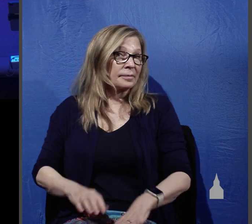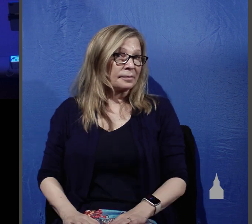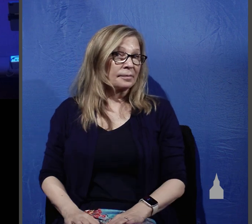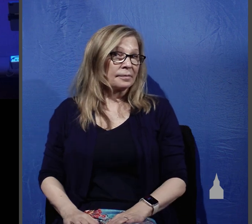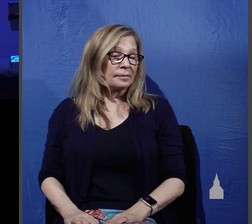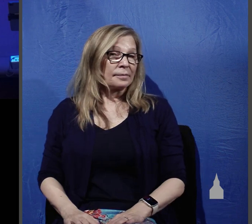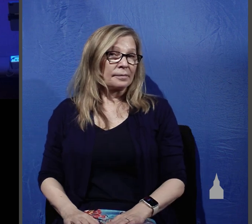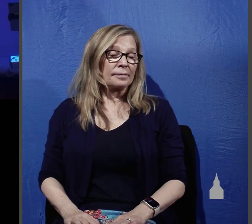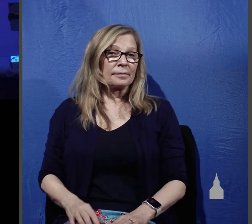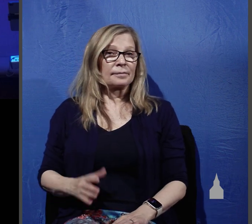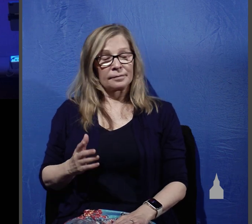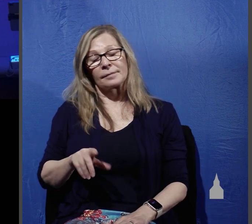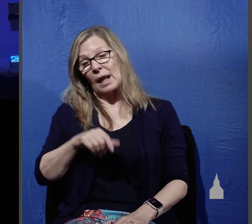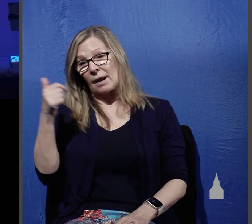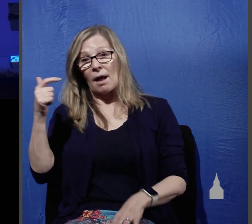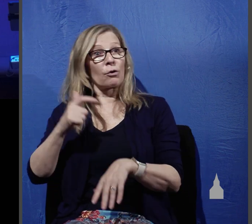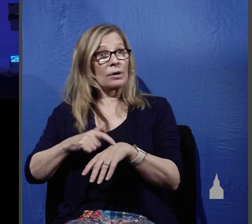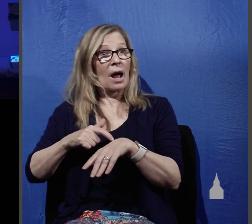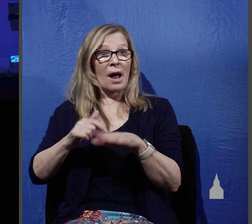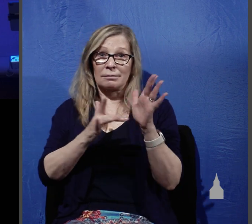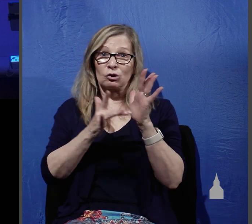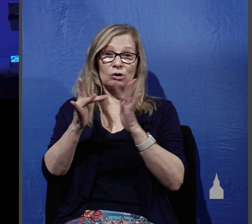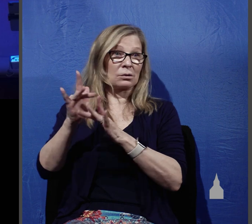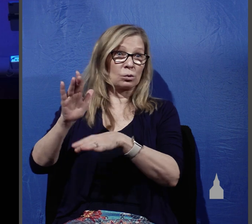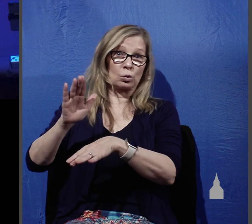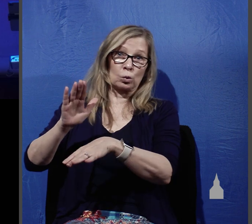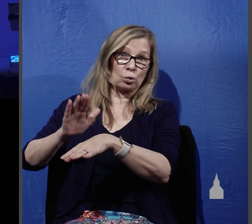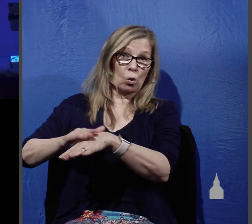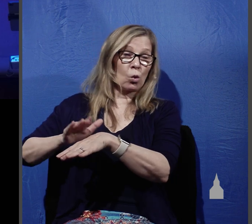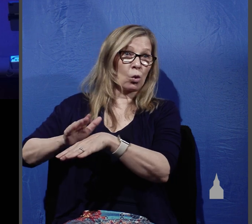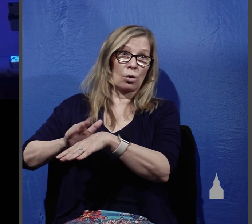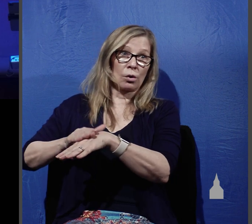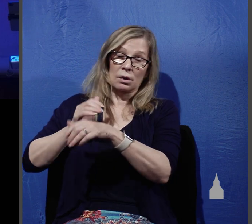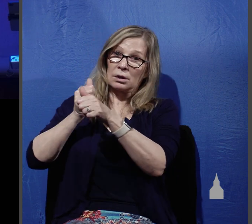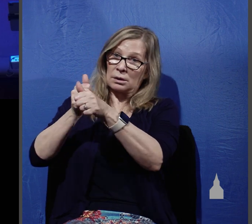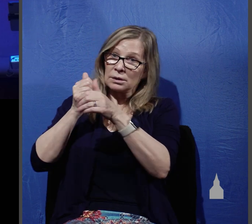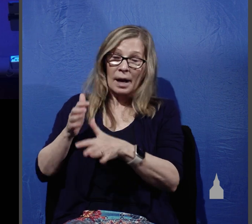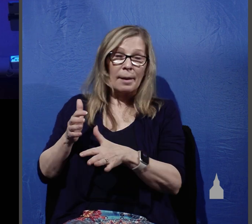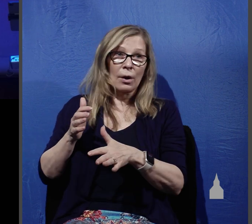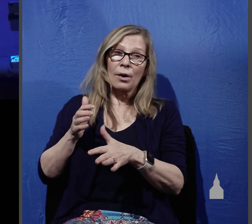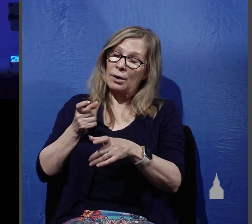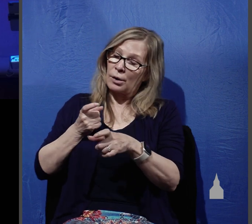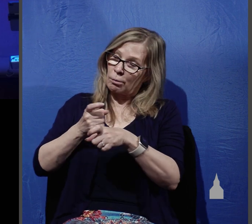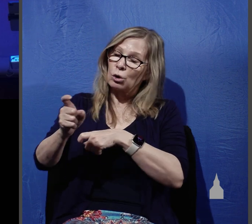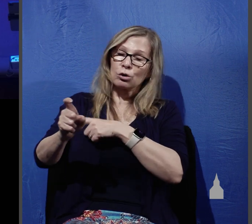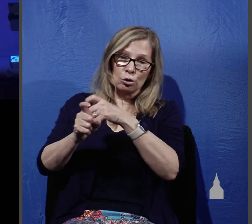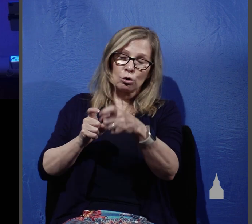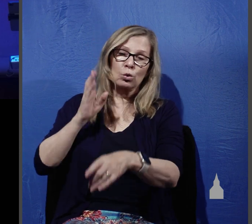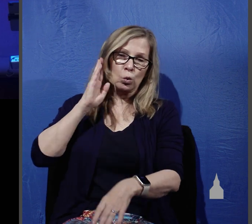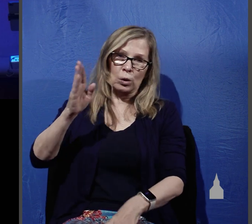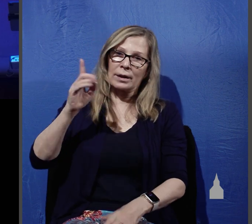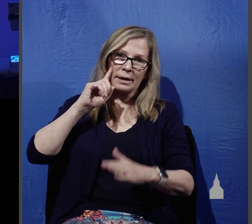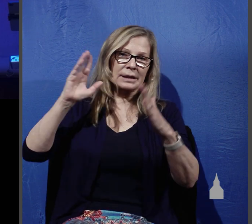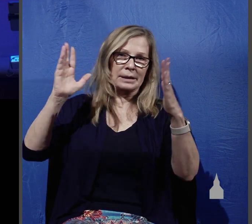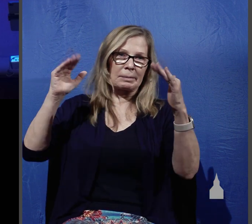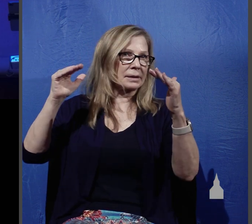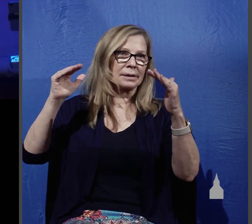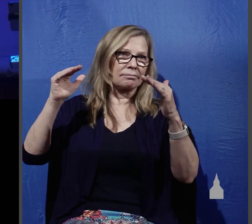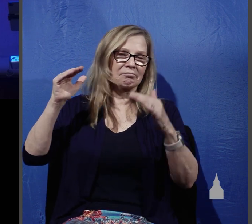on another occasion Jesus warned his disciples of the persecution that they could expect to receive he said